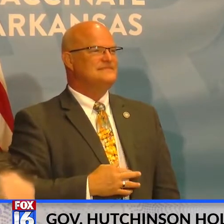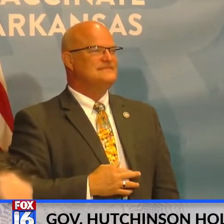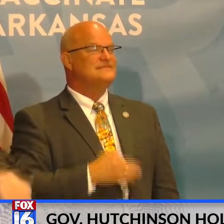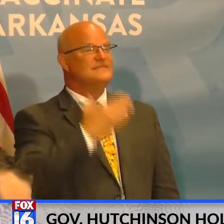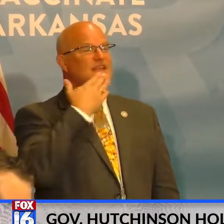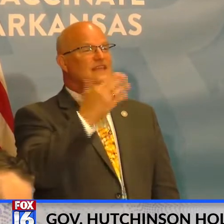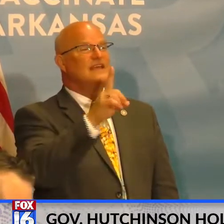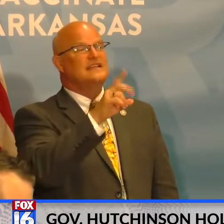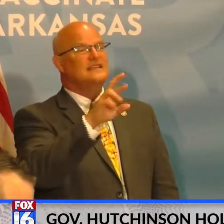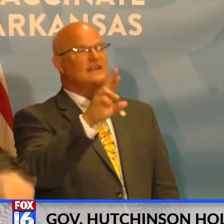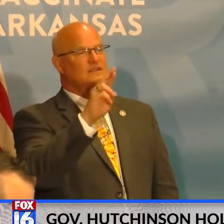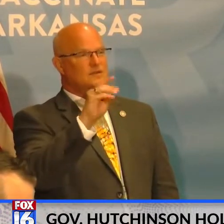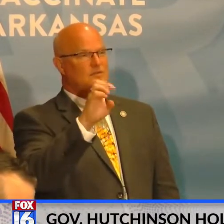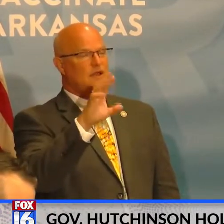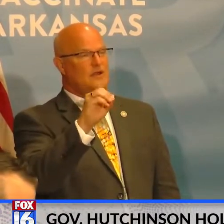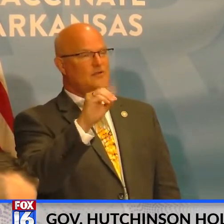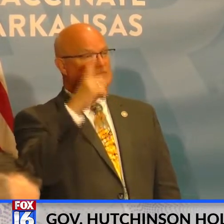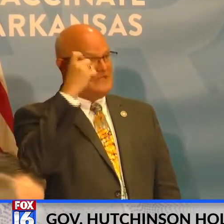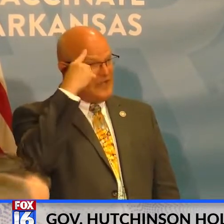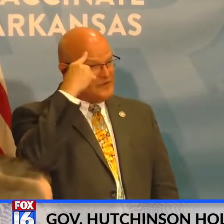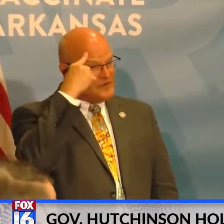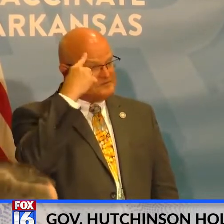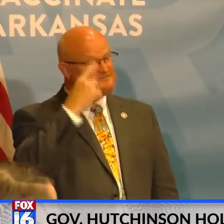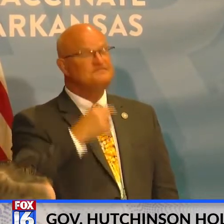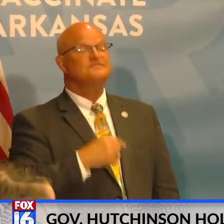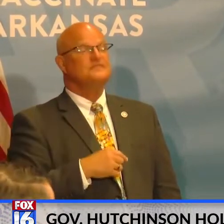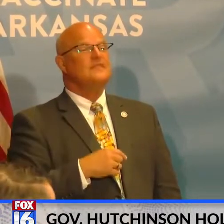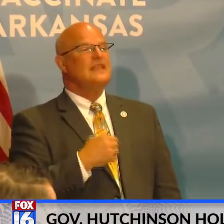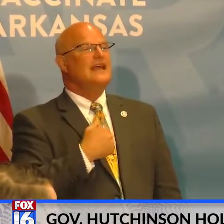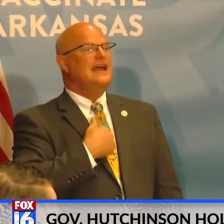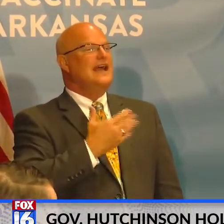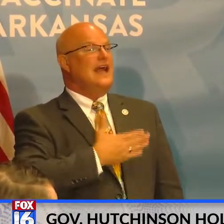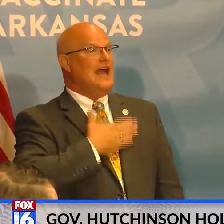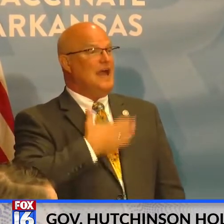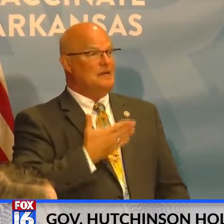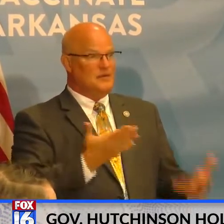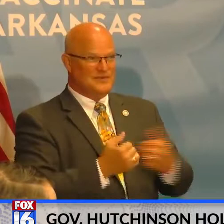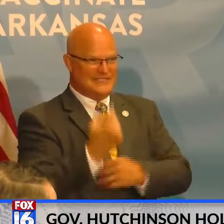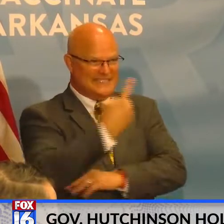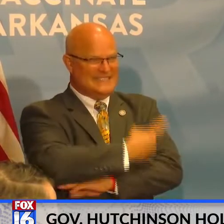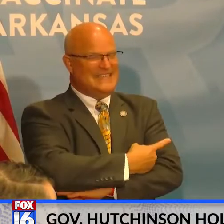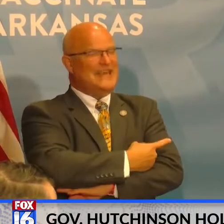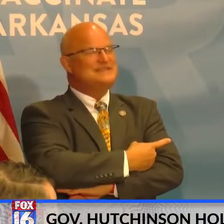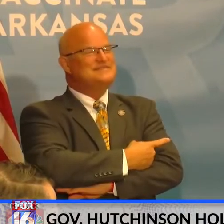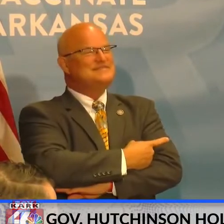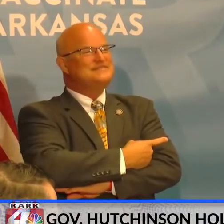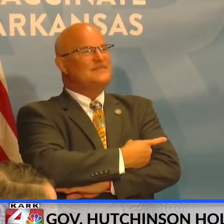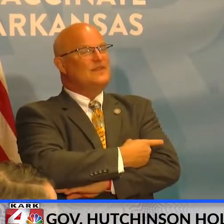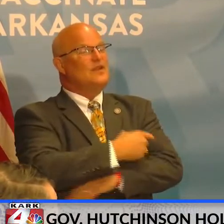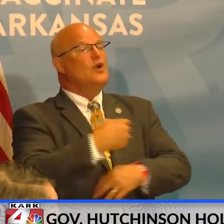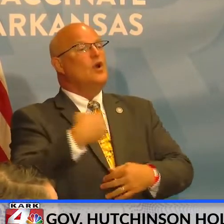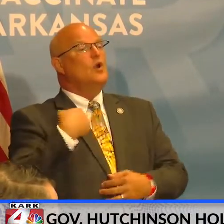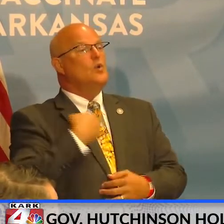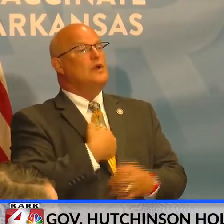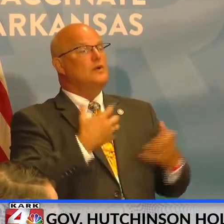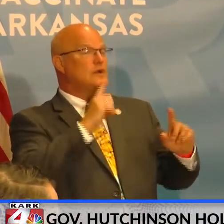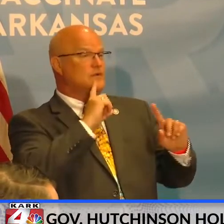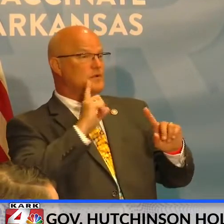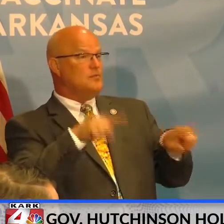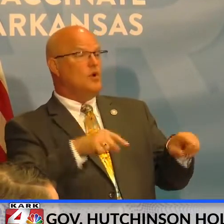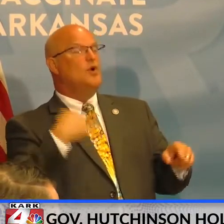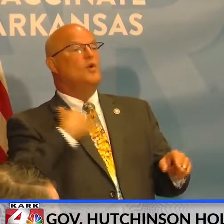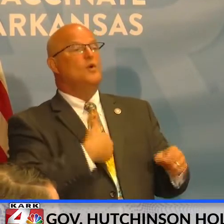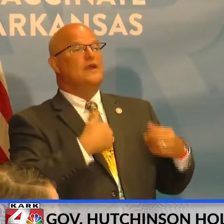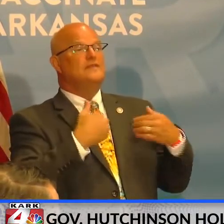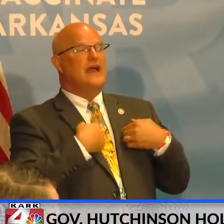Thank you, Dr. Romero and governor. I'm happy to be here with you today. We want to report that we